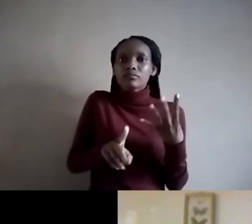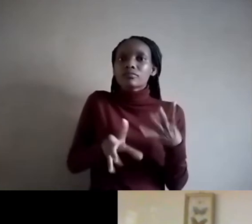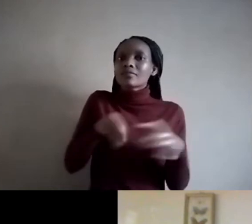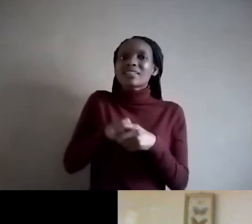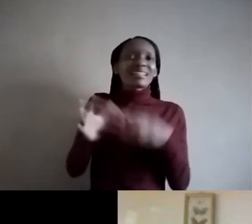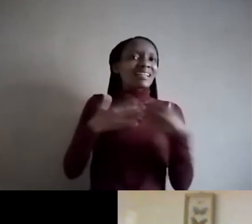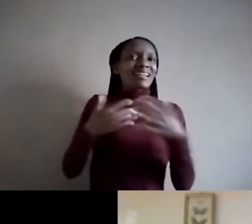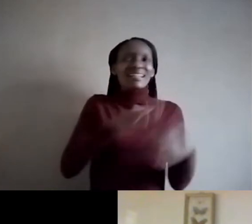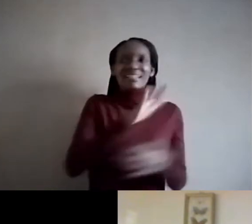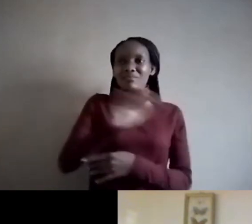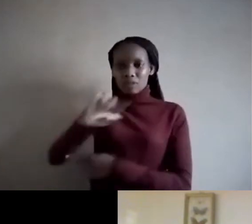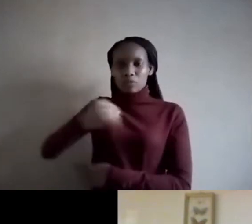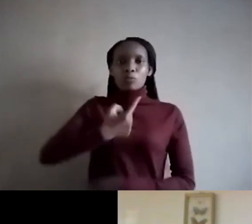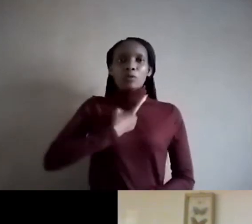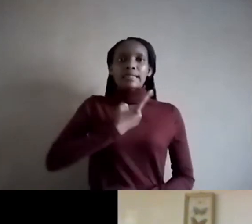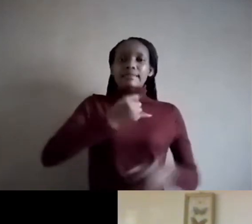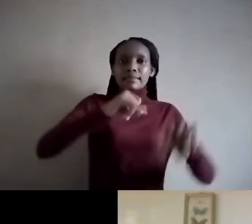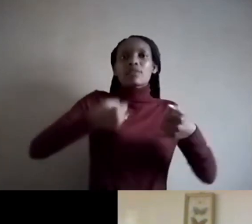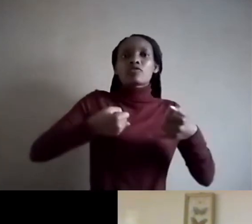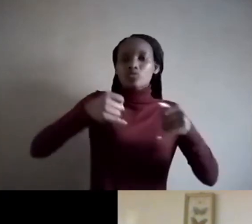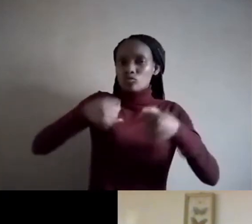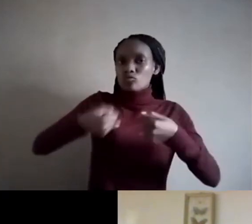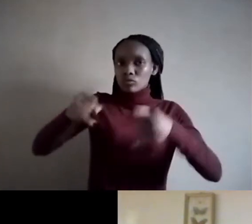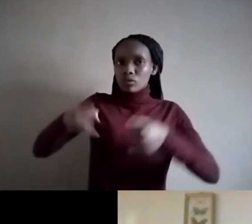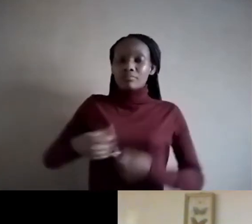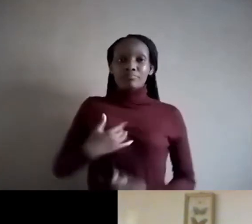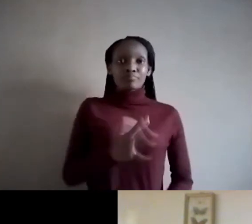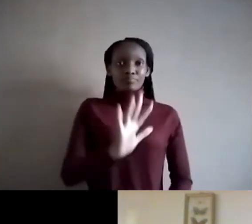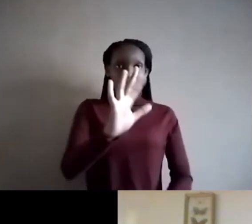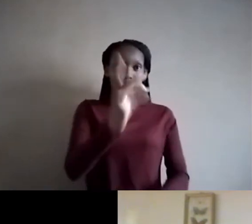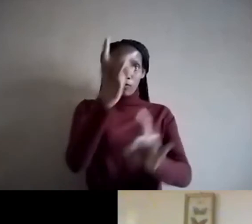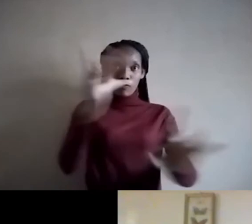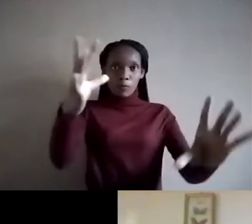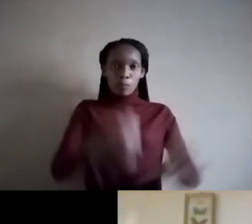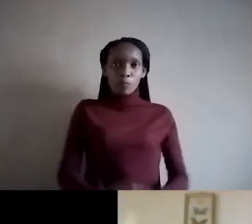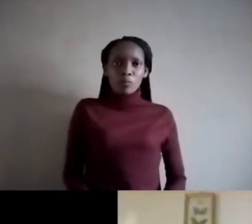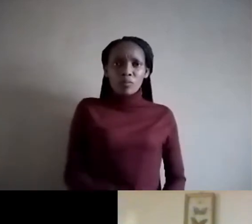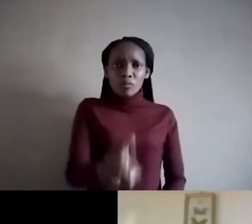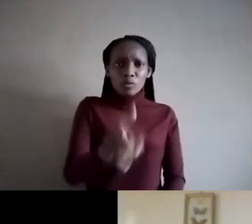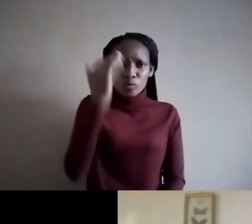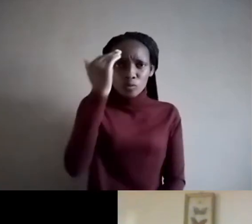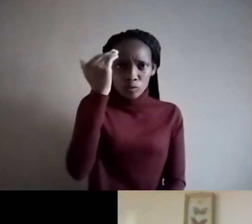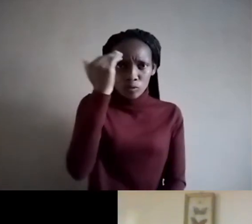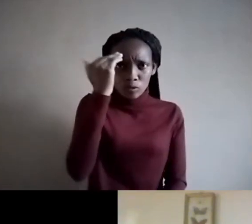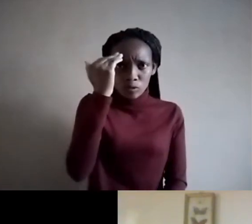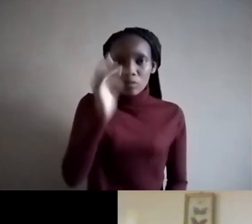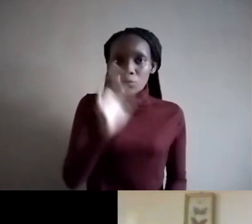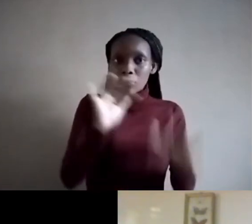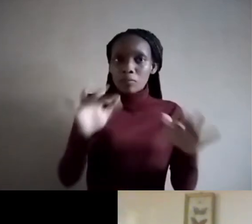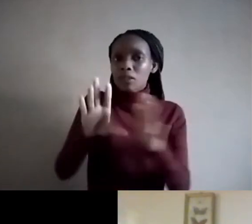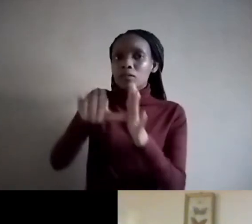we introduce ourselves. You know, Lydia, let me tell you something. Do you know that people without disabilities